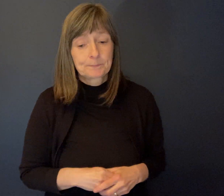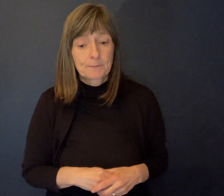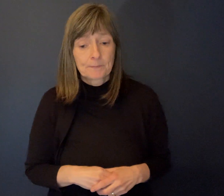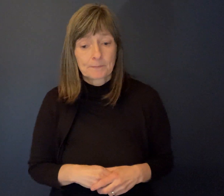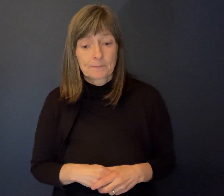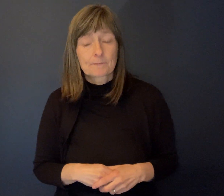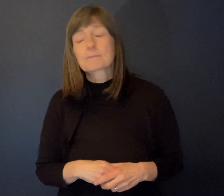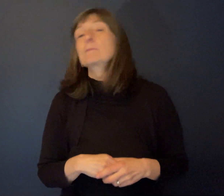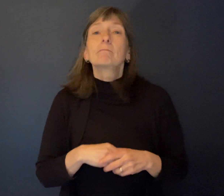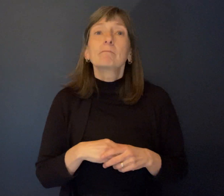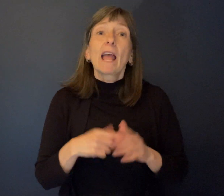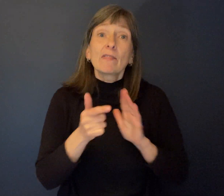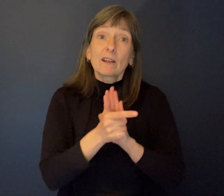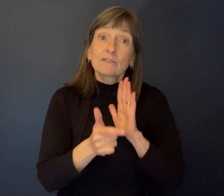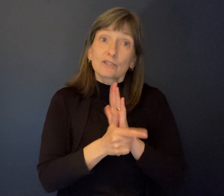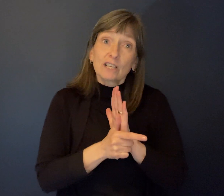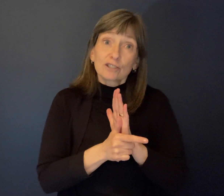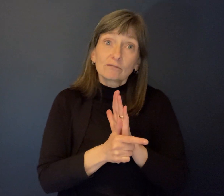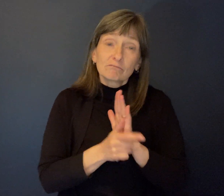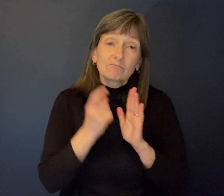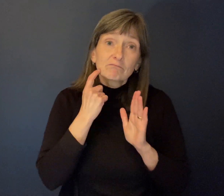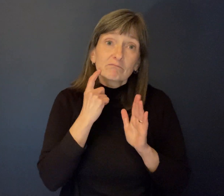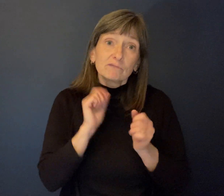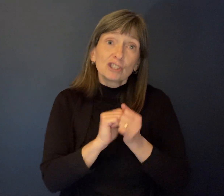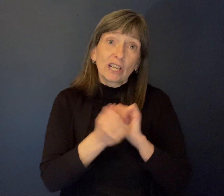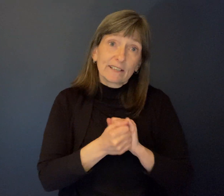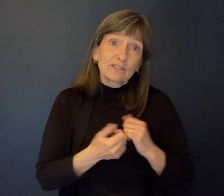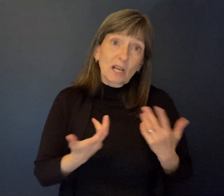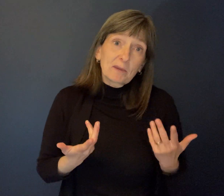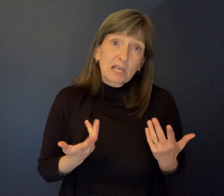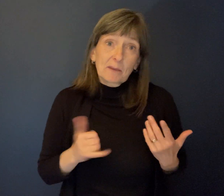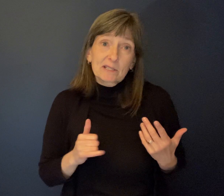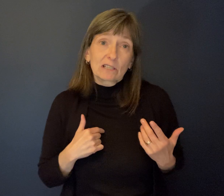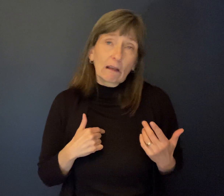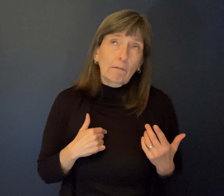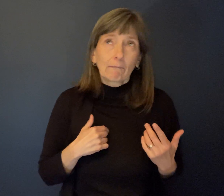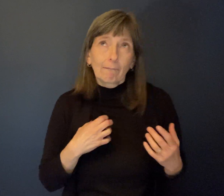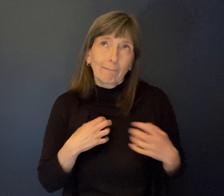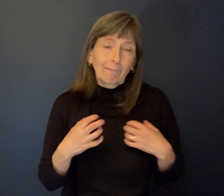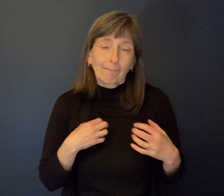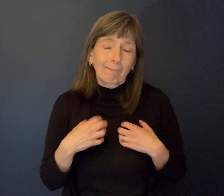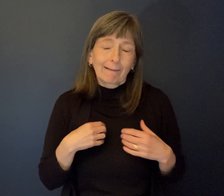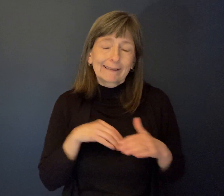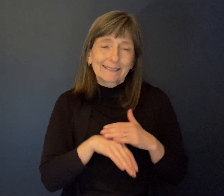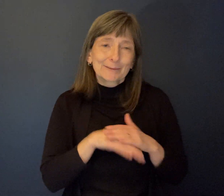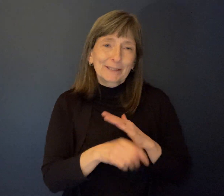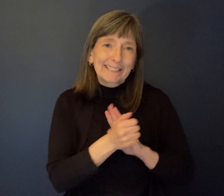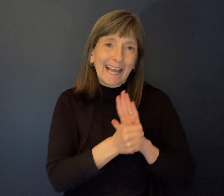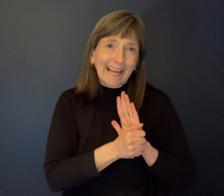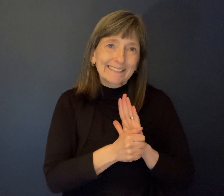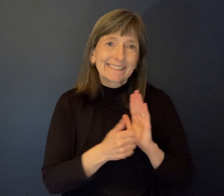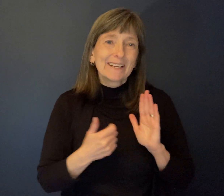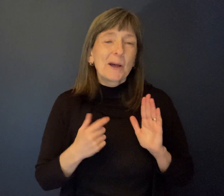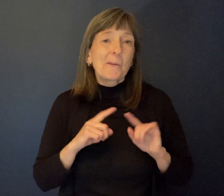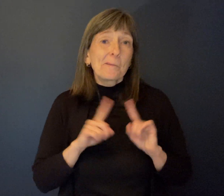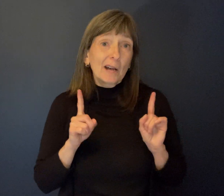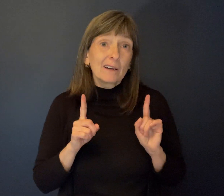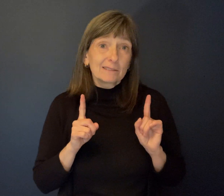has created some change as much as I may bemoan our accessibility act and regulations. I think it did, it did make some